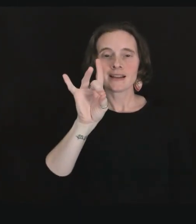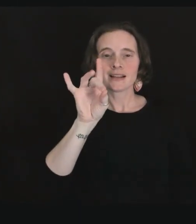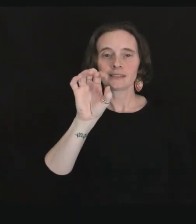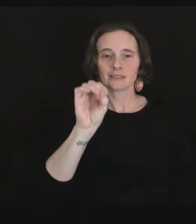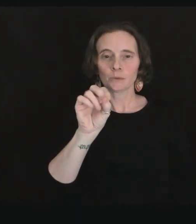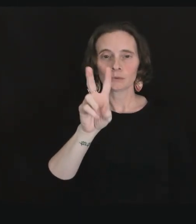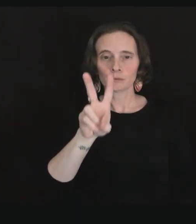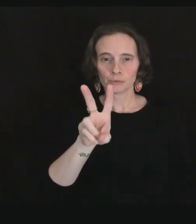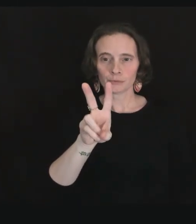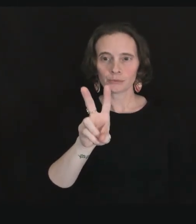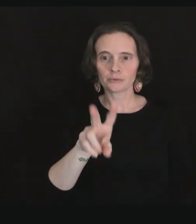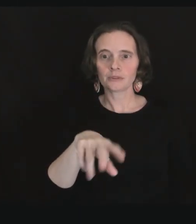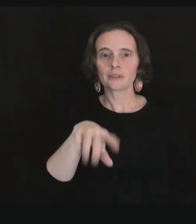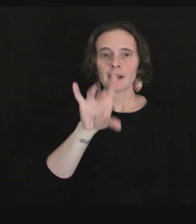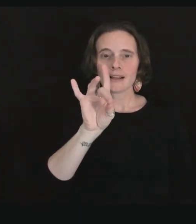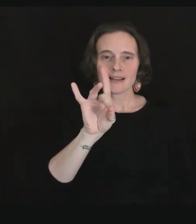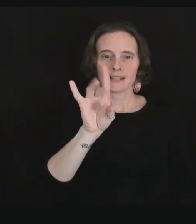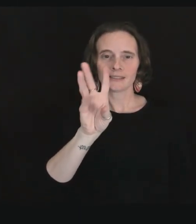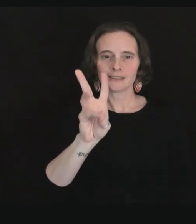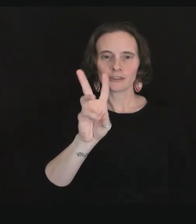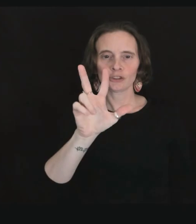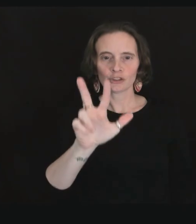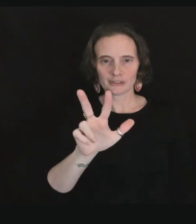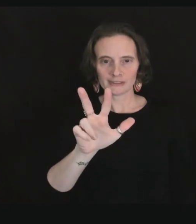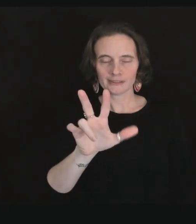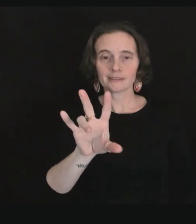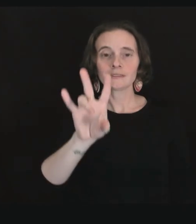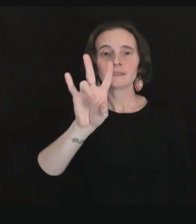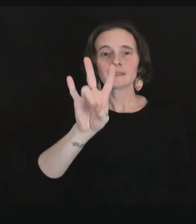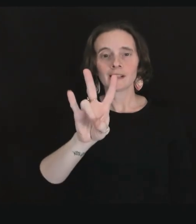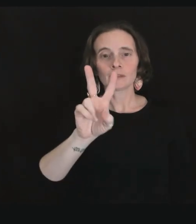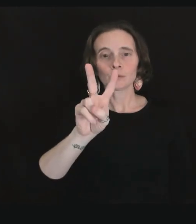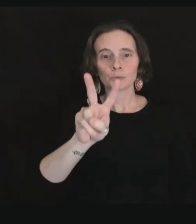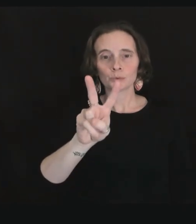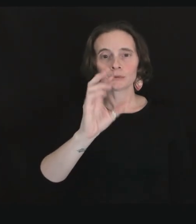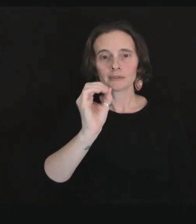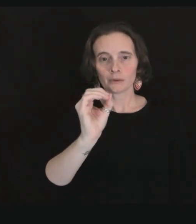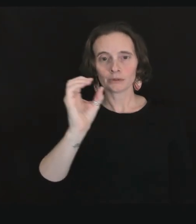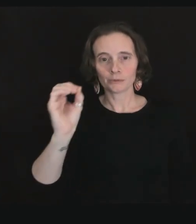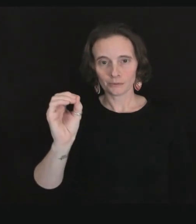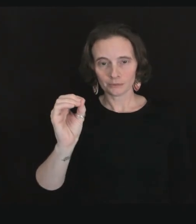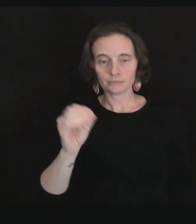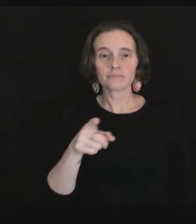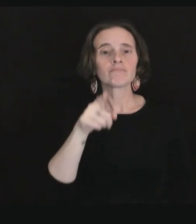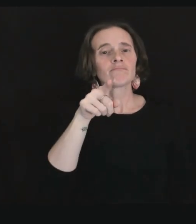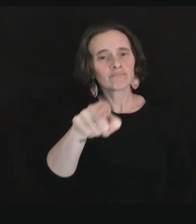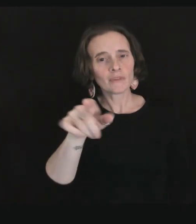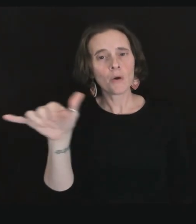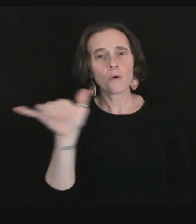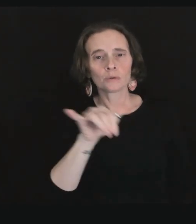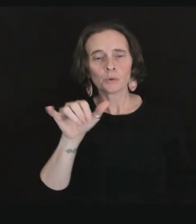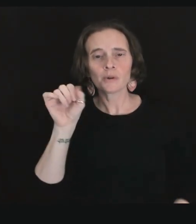802-863-7200.